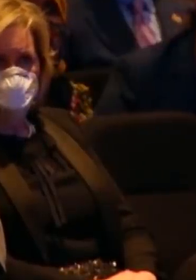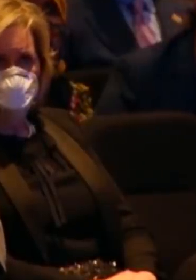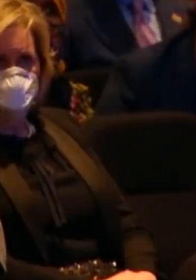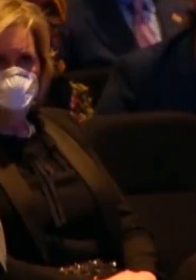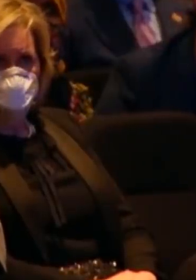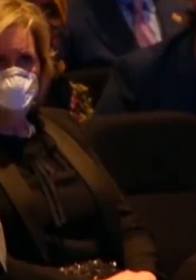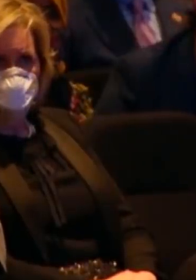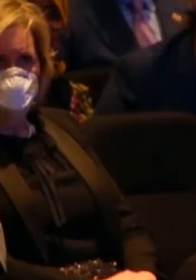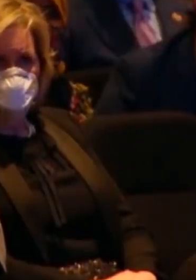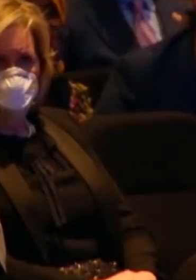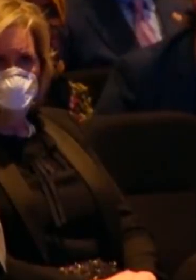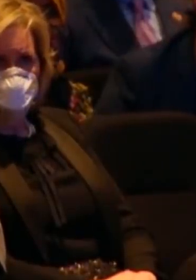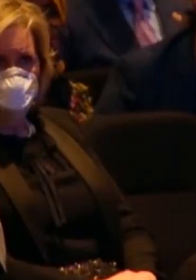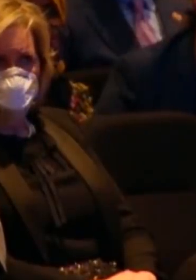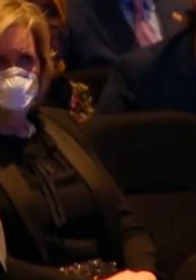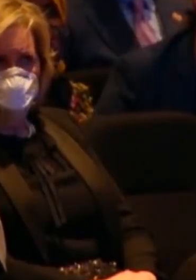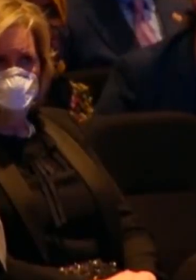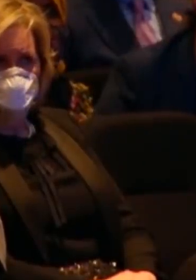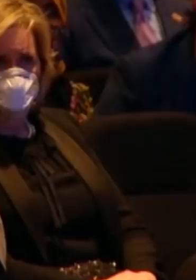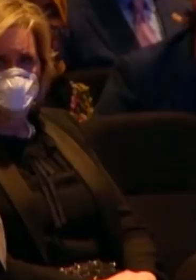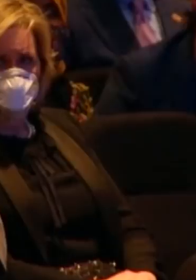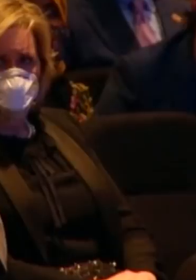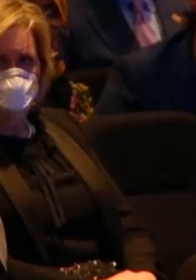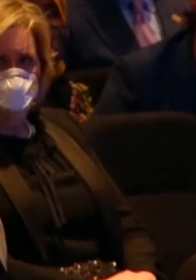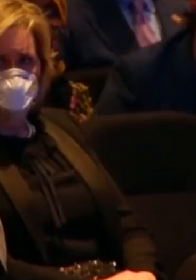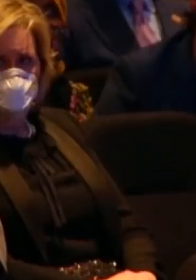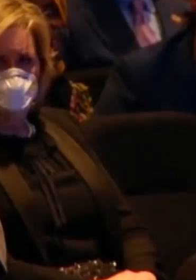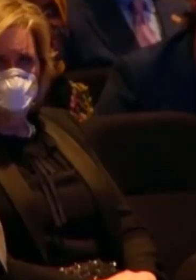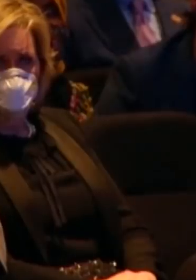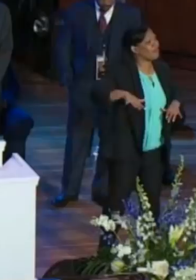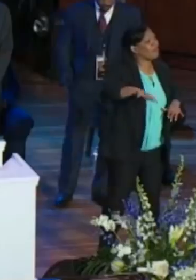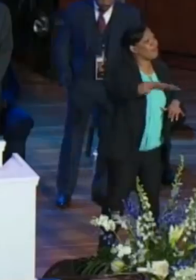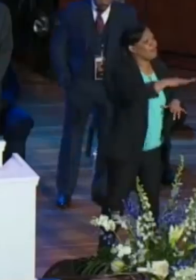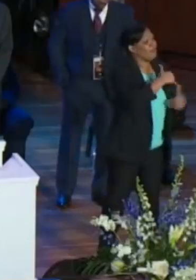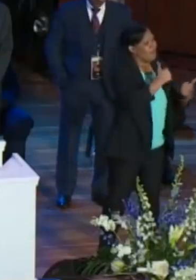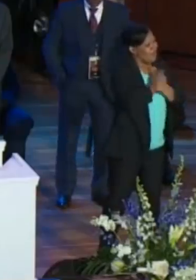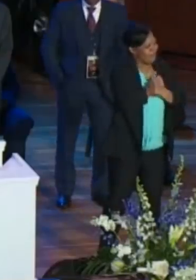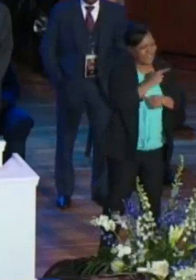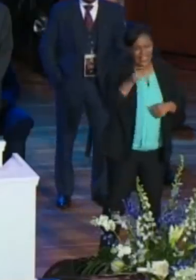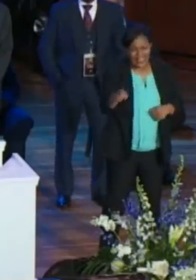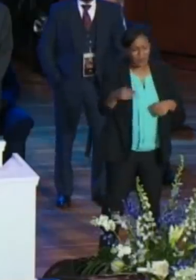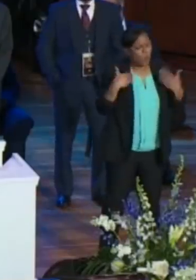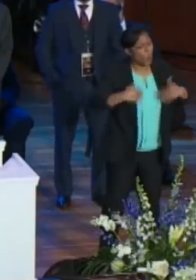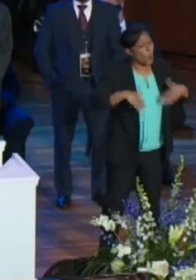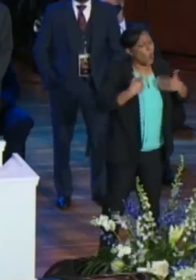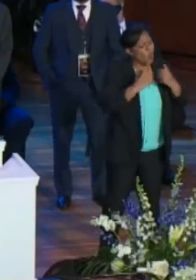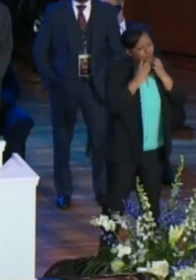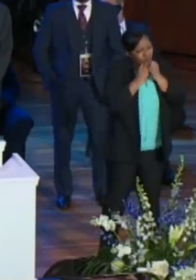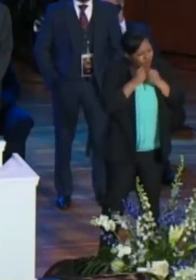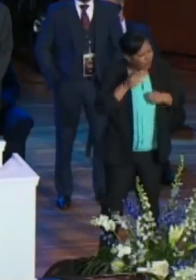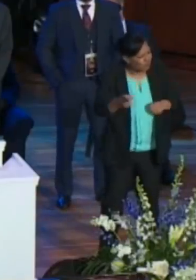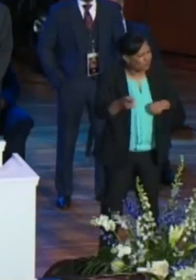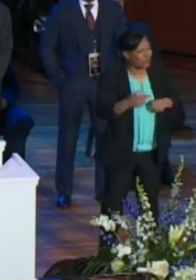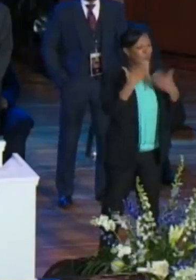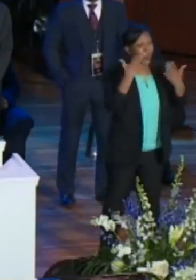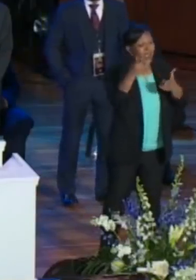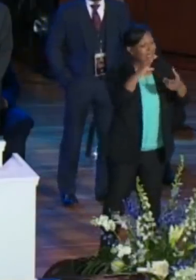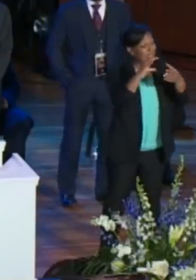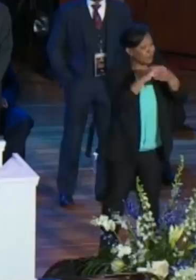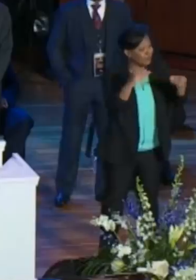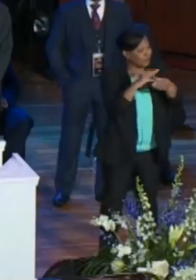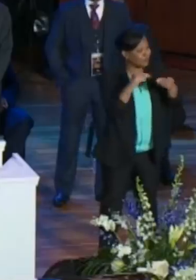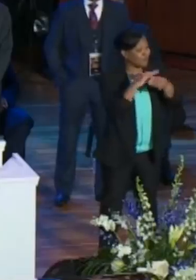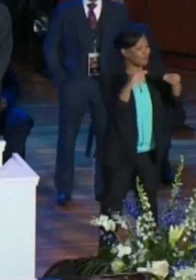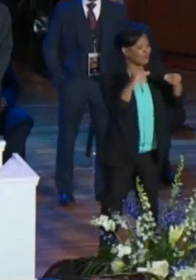He was powerful, man. He had a way with words. He could always make you ready to jump and go all the time.